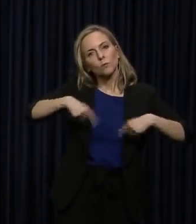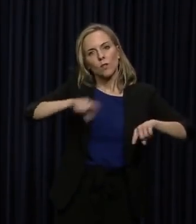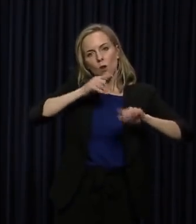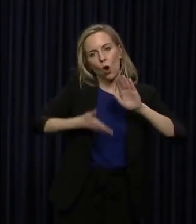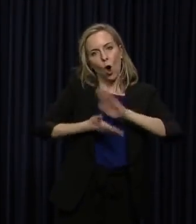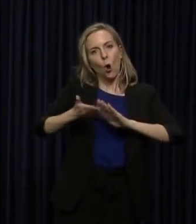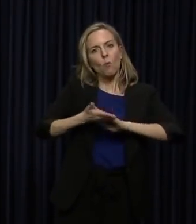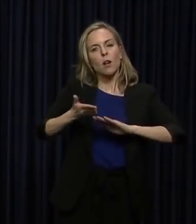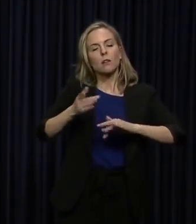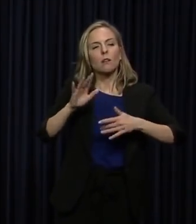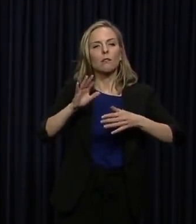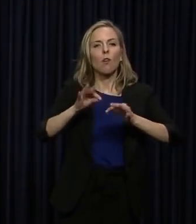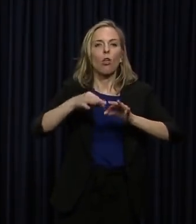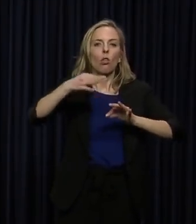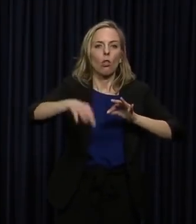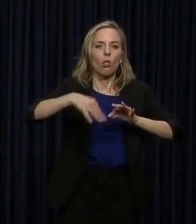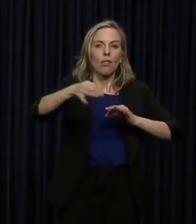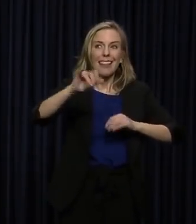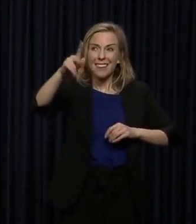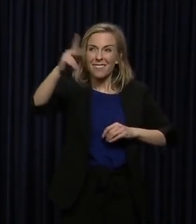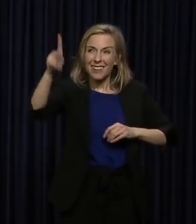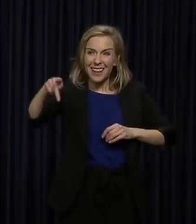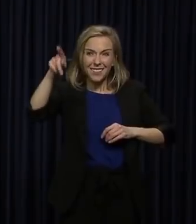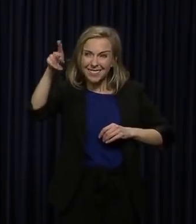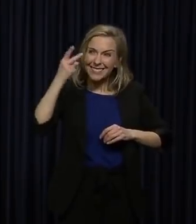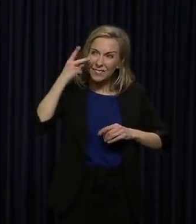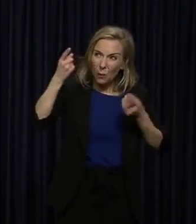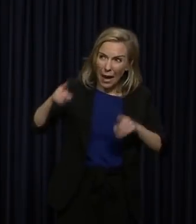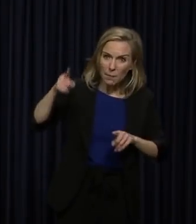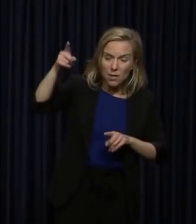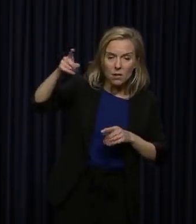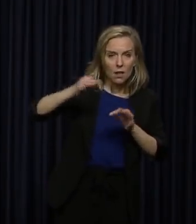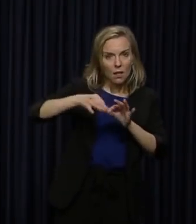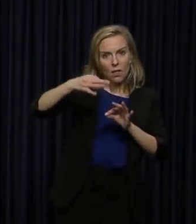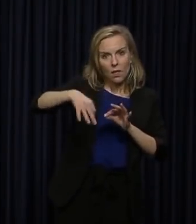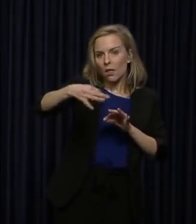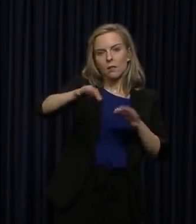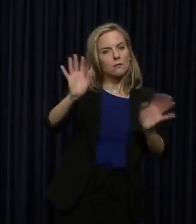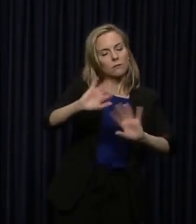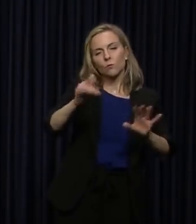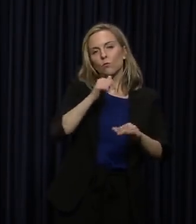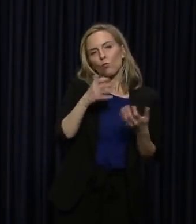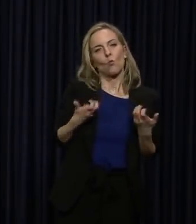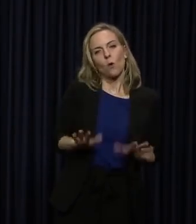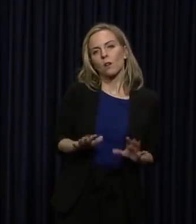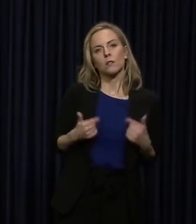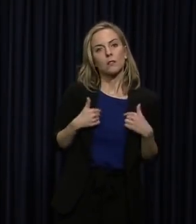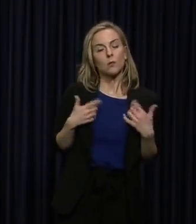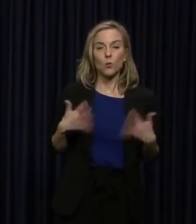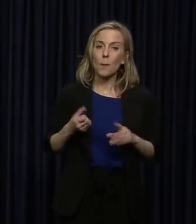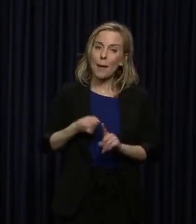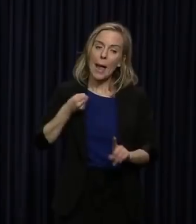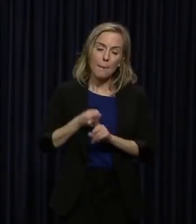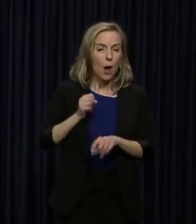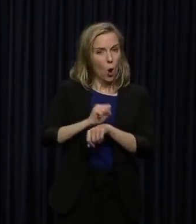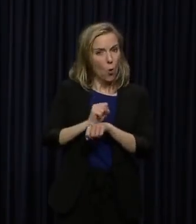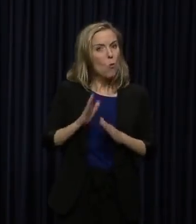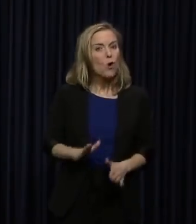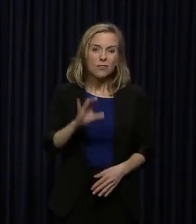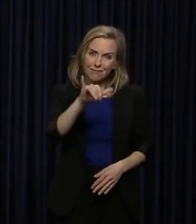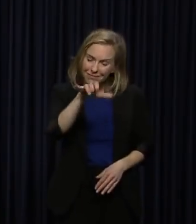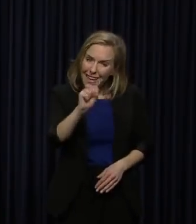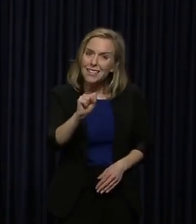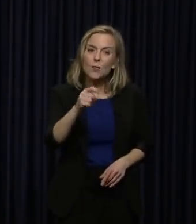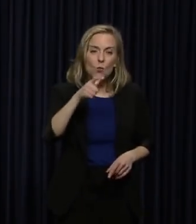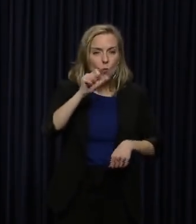operating two weeks too late like Philadelphia did in that model that we put up. It's going to have a major impact on workers. One of the